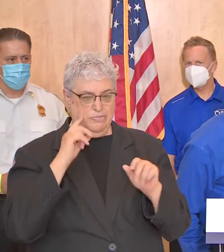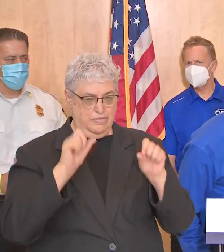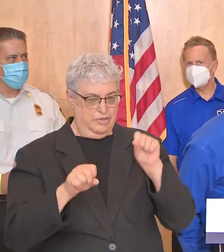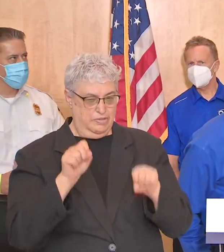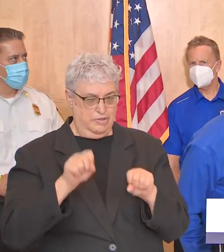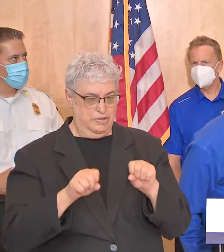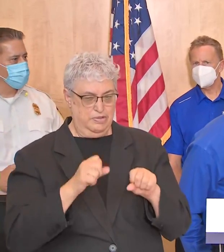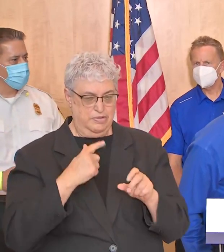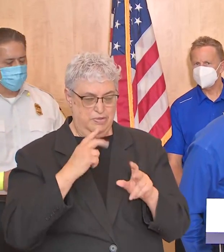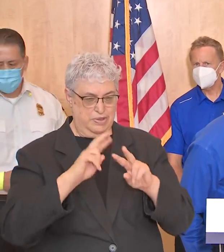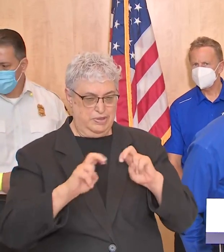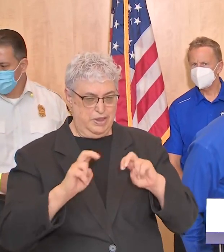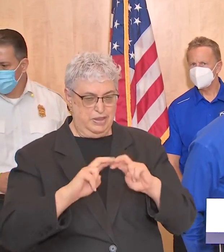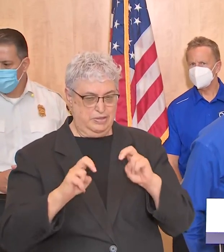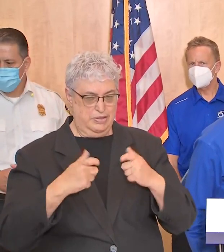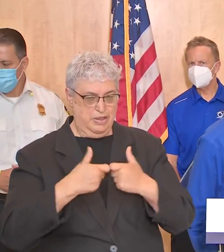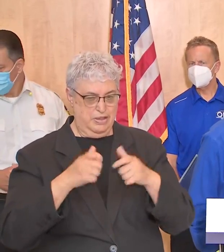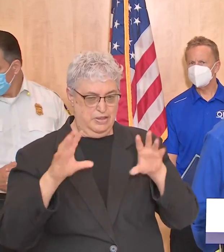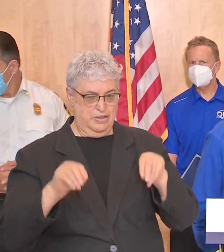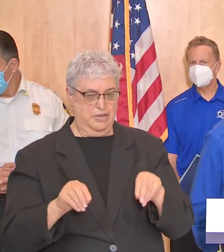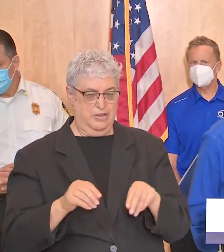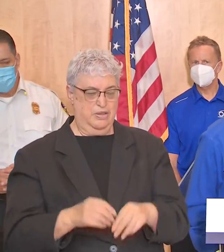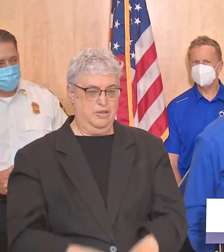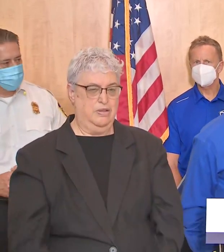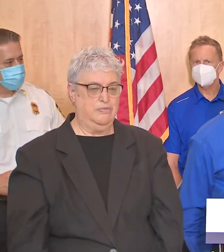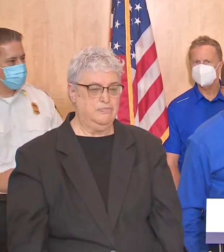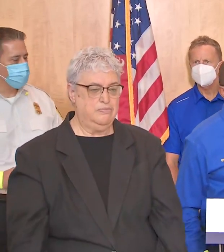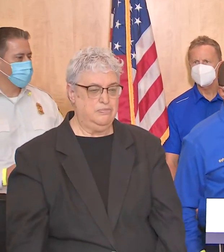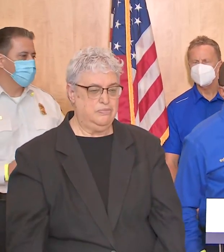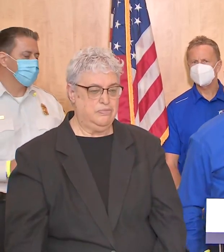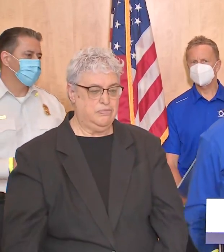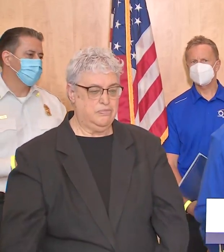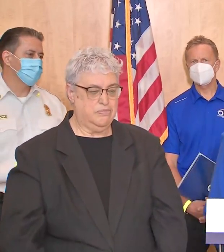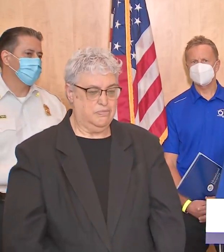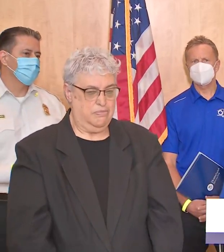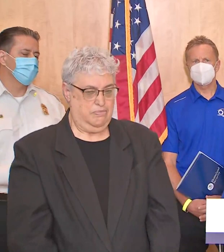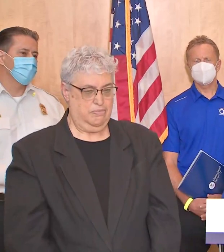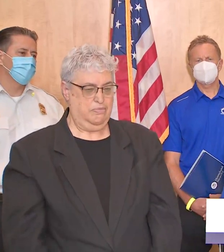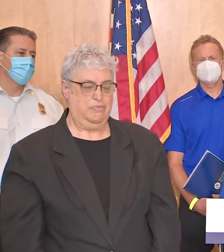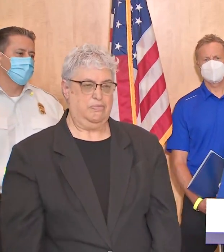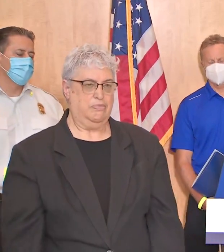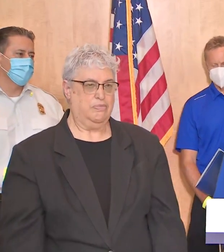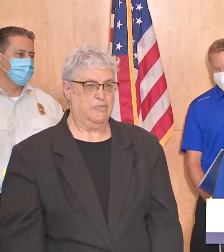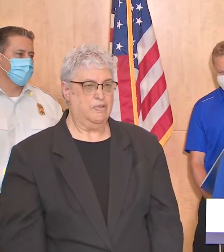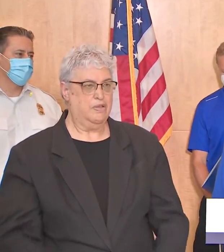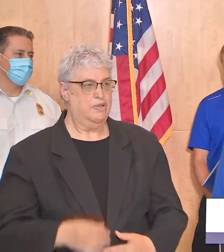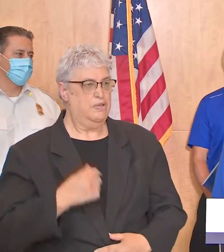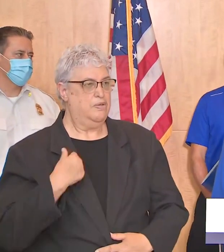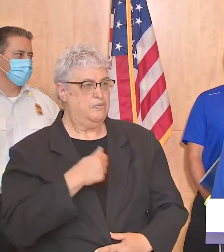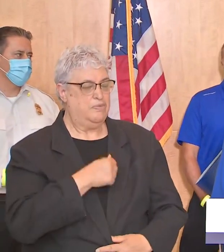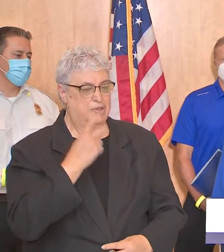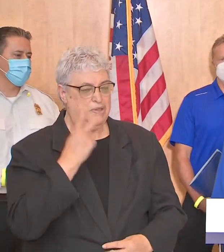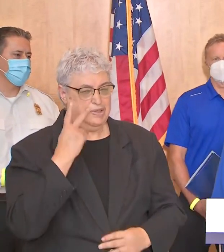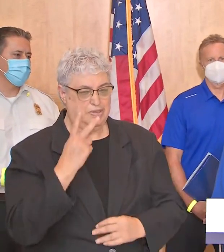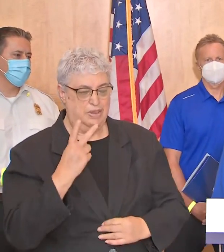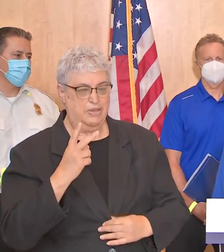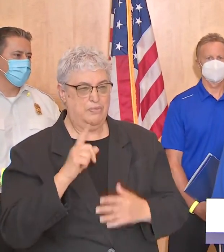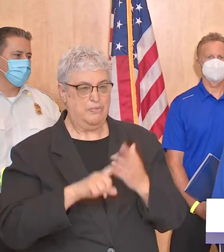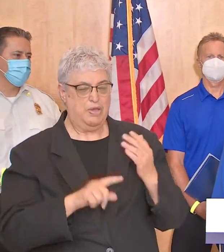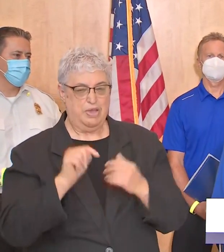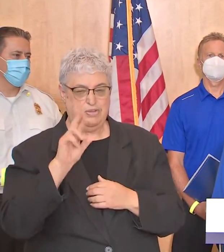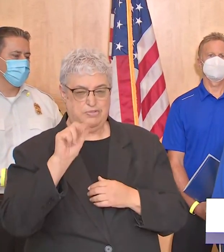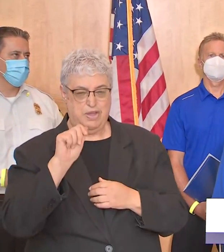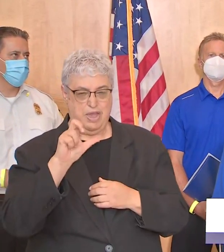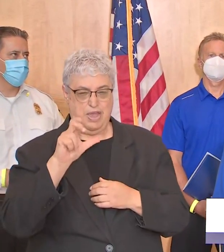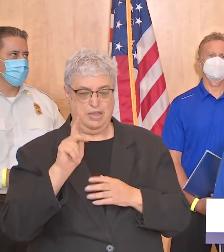one of the things we're assessing is to to to see whether what track this